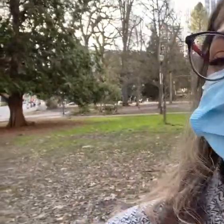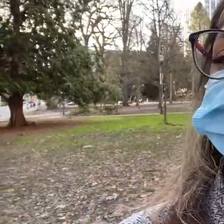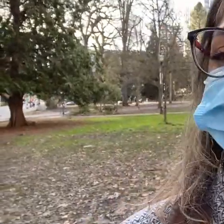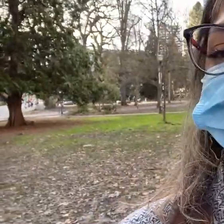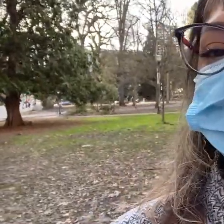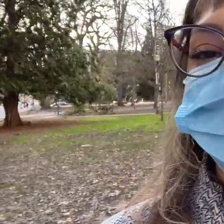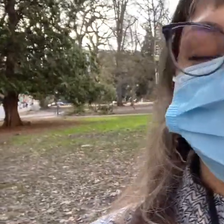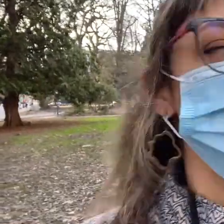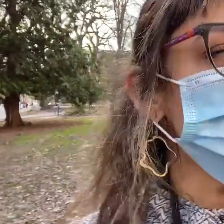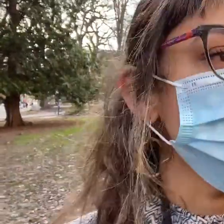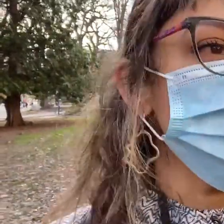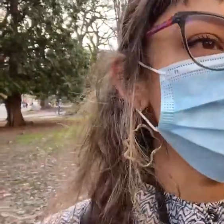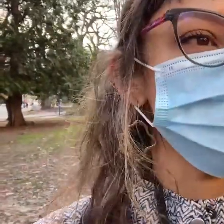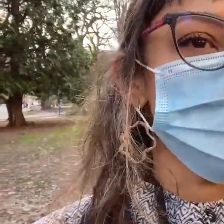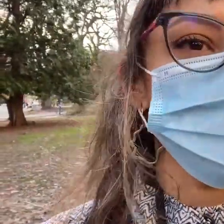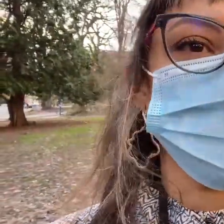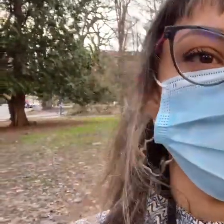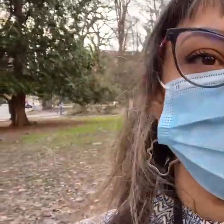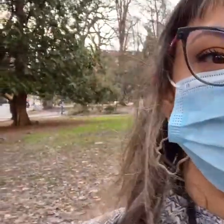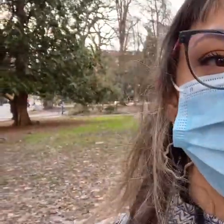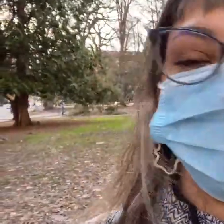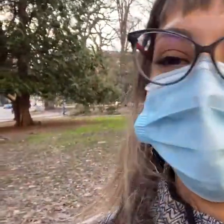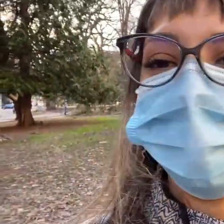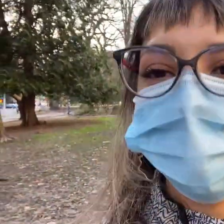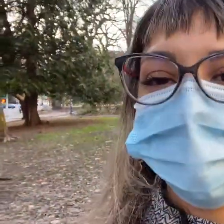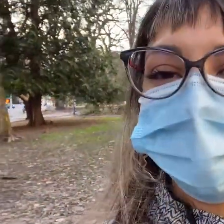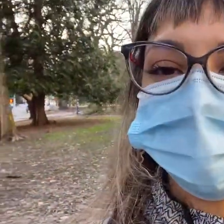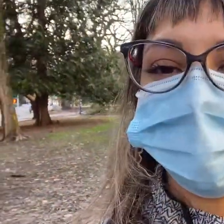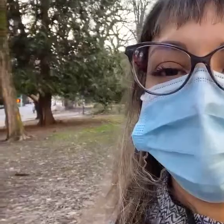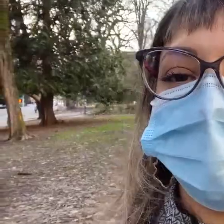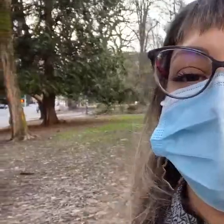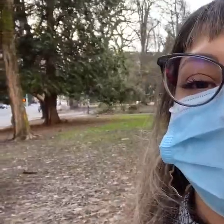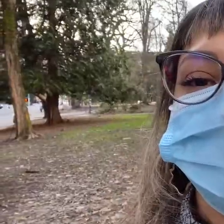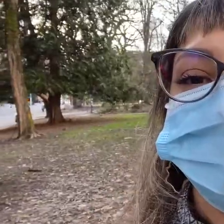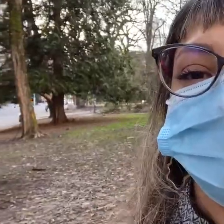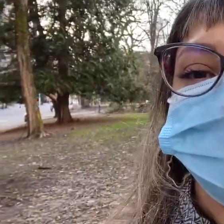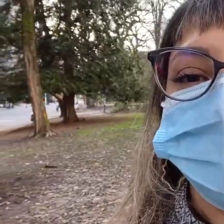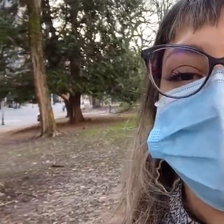canisters that are being used the white smoke is um is harmless